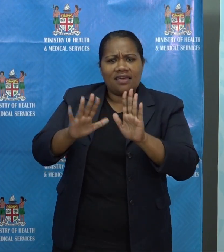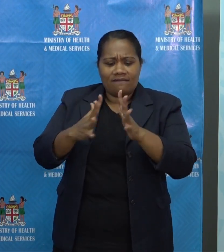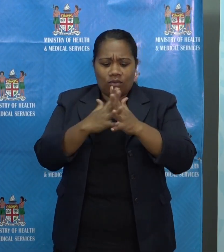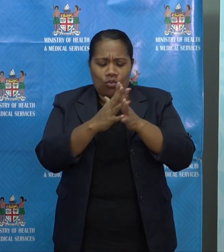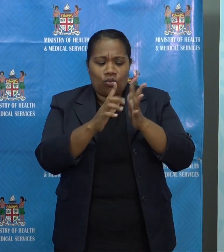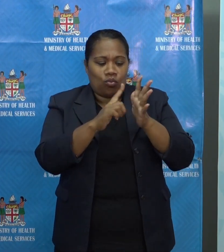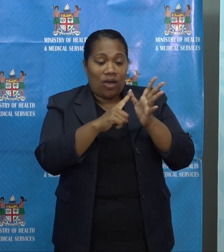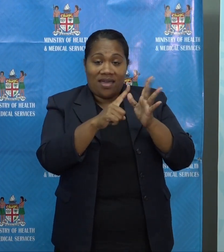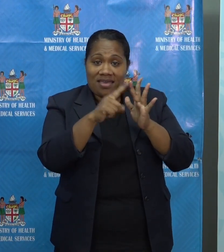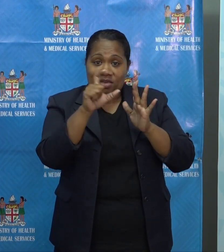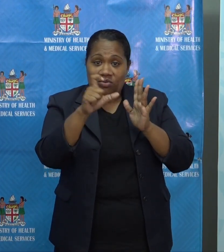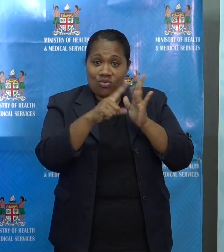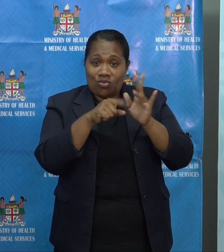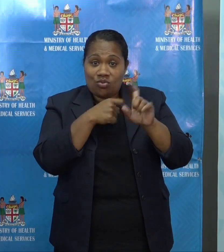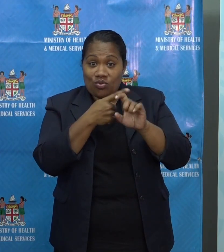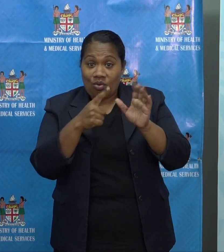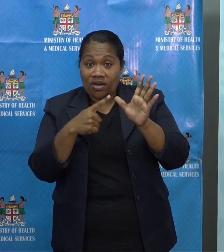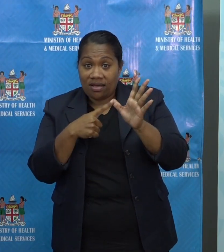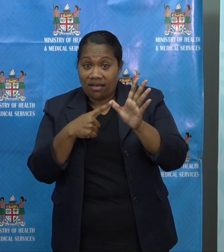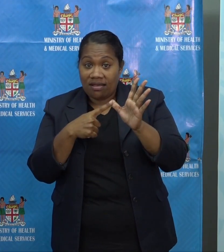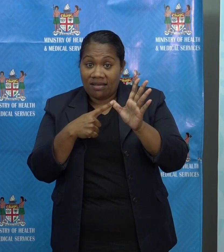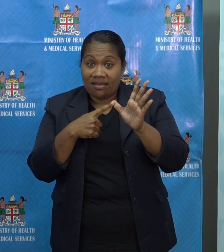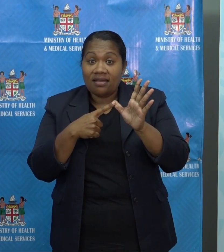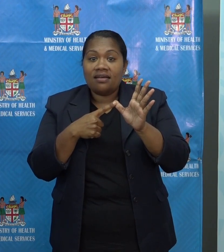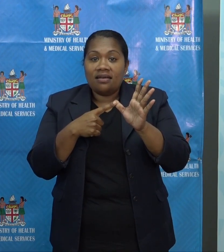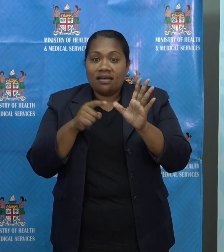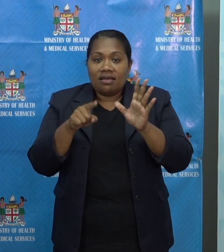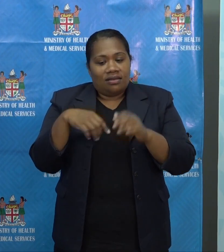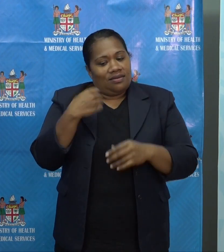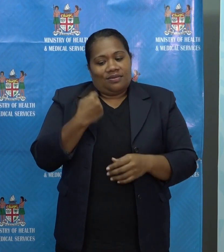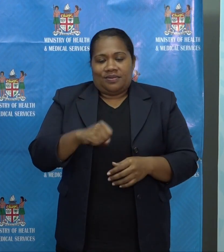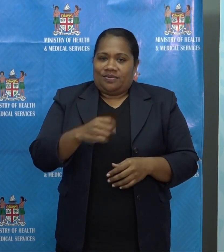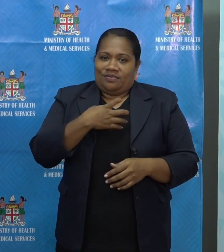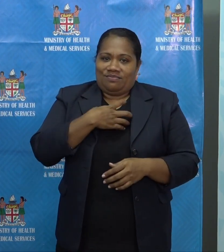where they stayed overnight is no longer considered a screening zone.